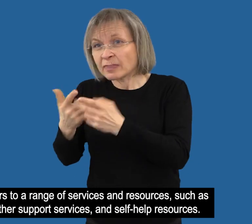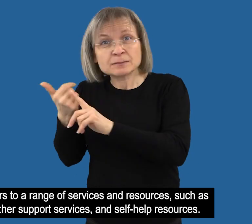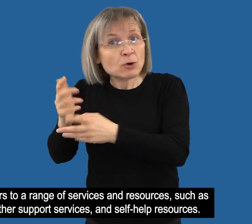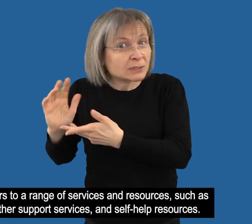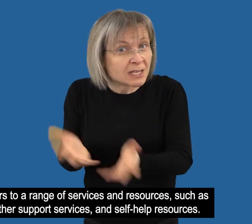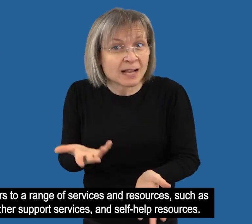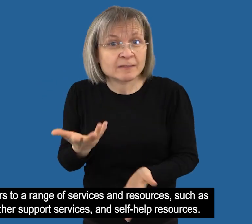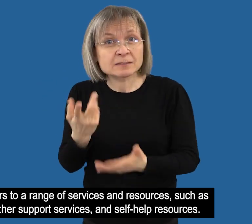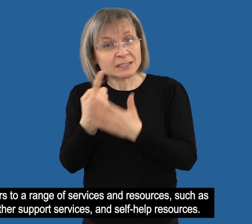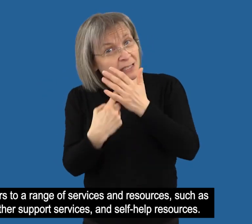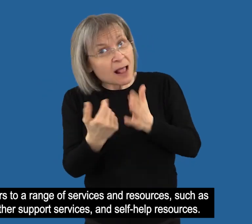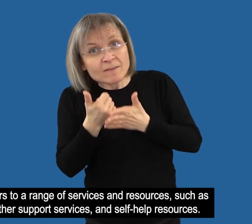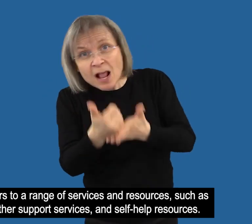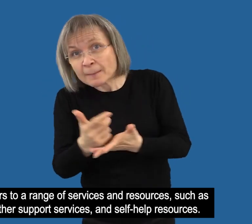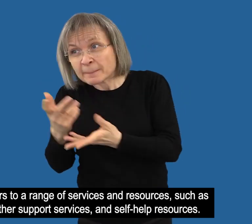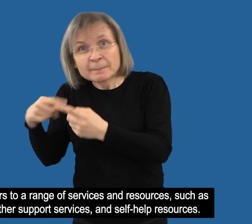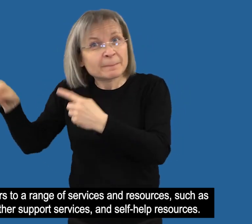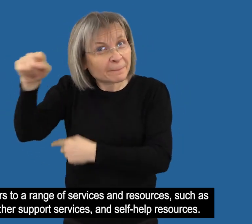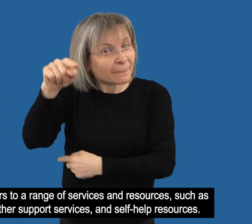support services, and self-help resources